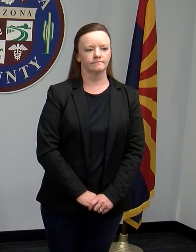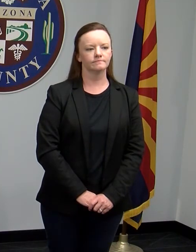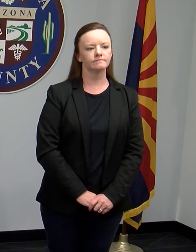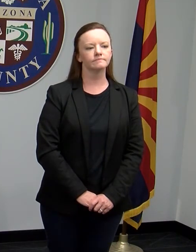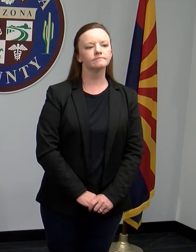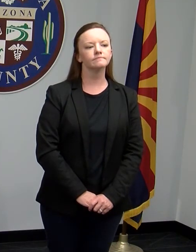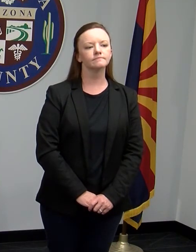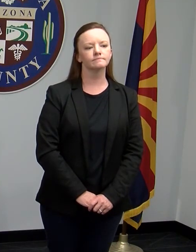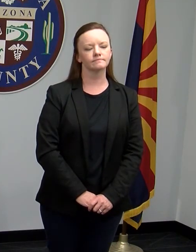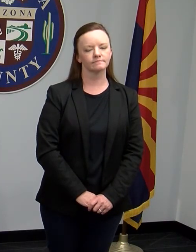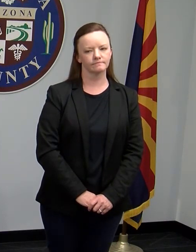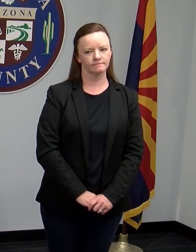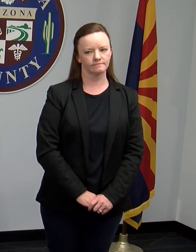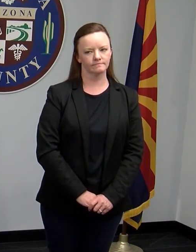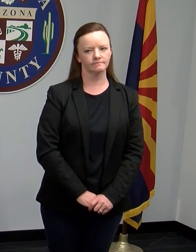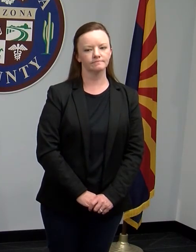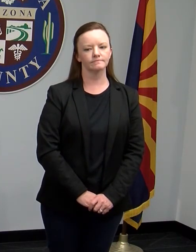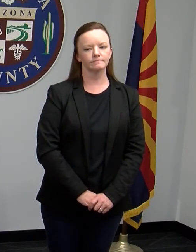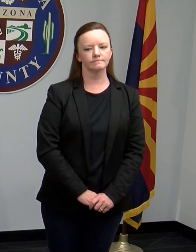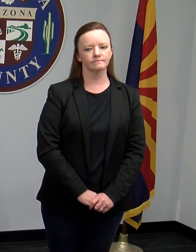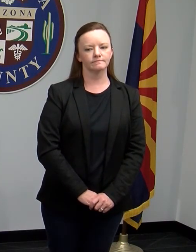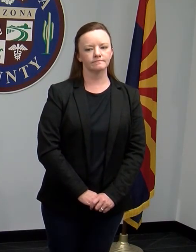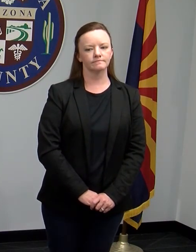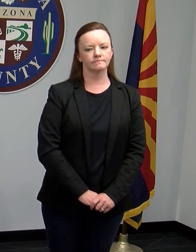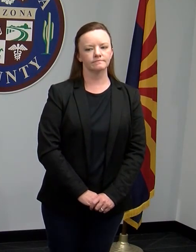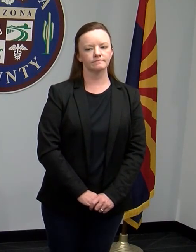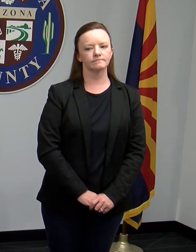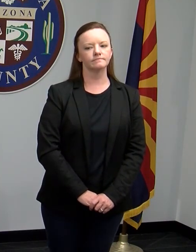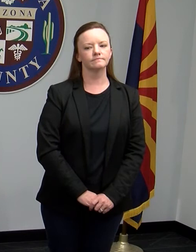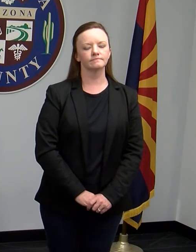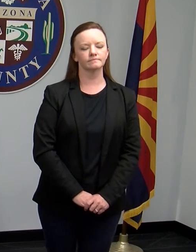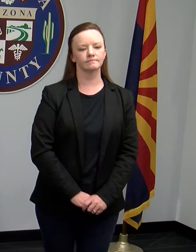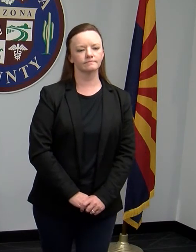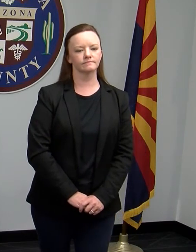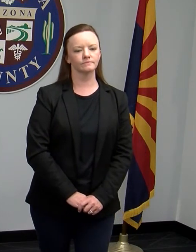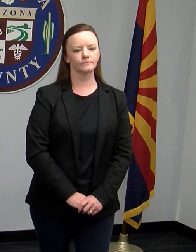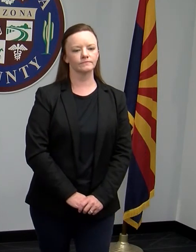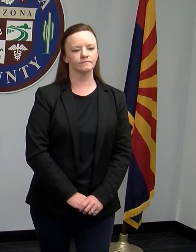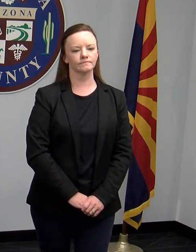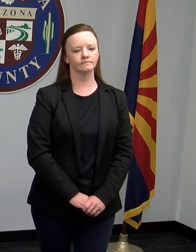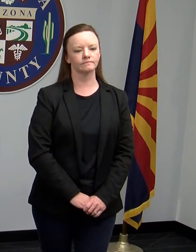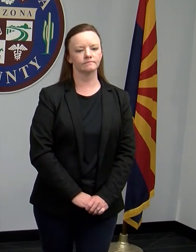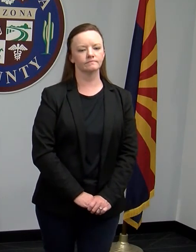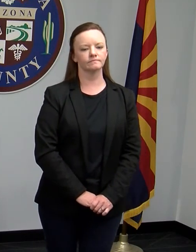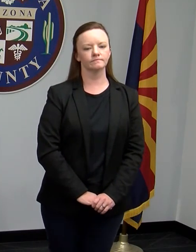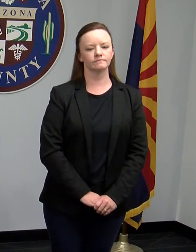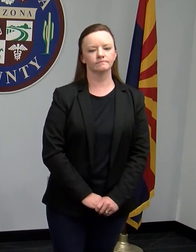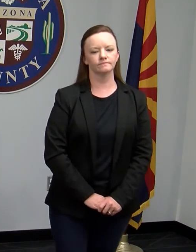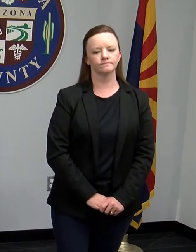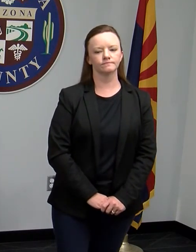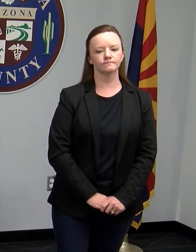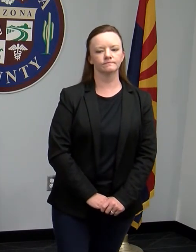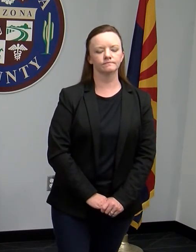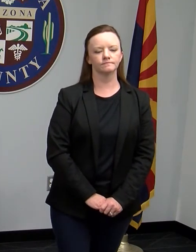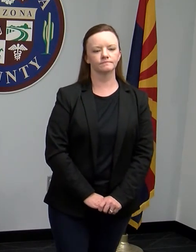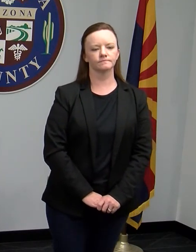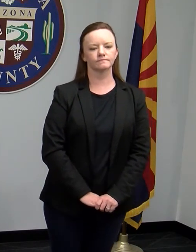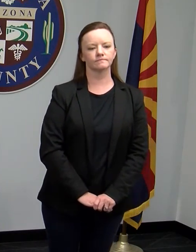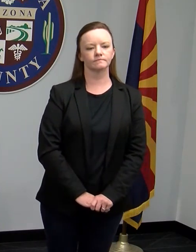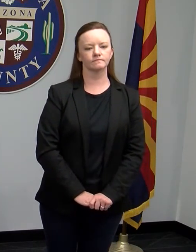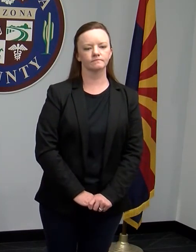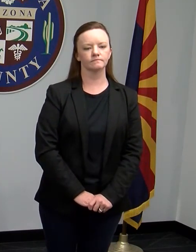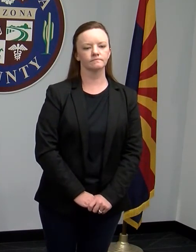of Maricopa. Some of these cases include only casas with few residents, and even hundreds of of residents.